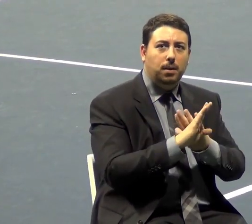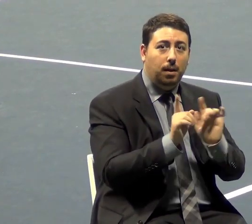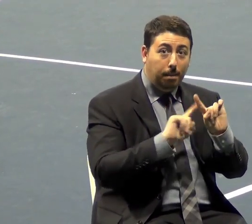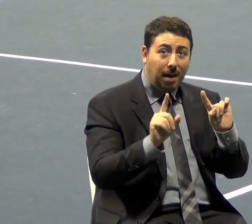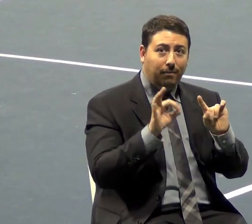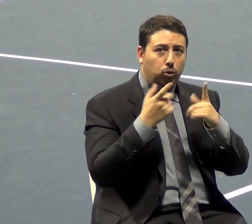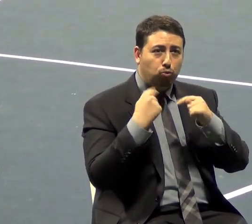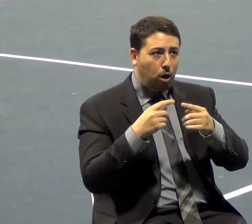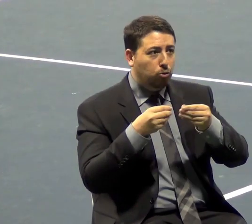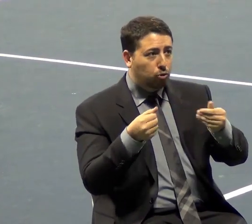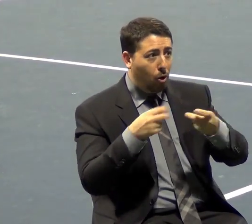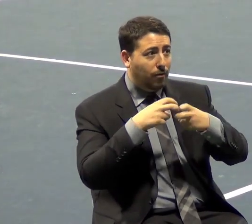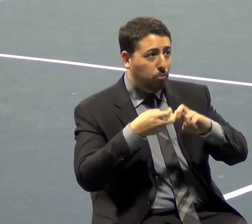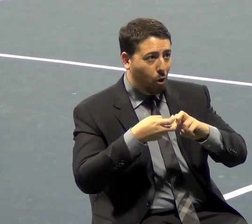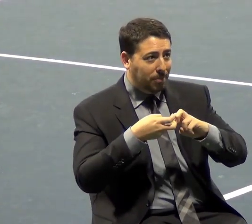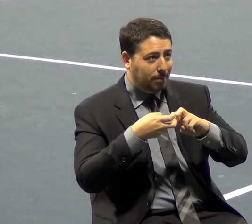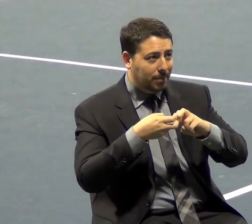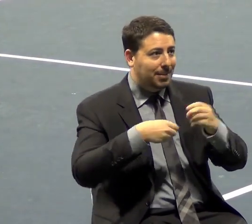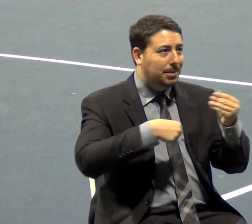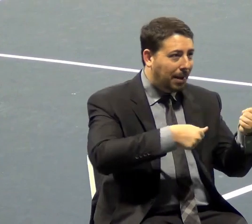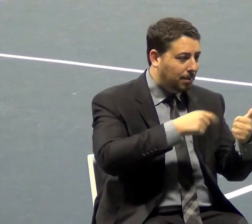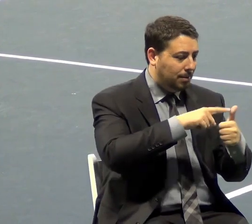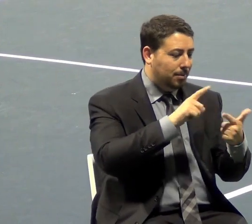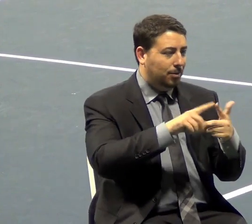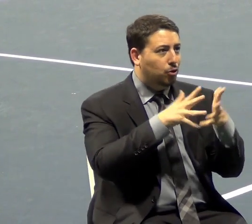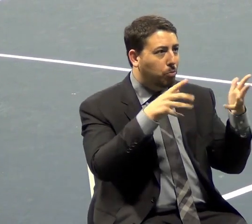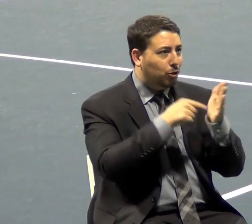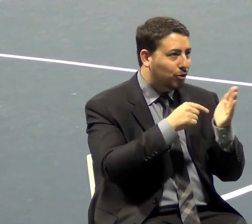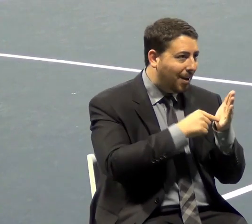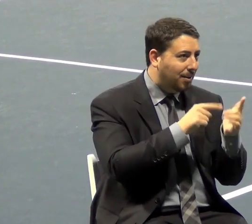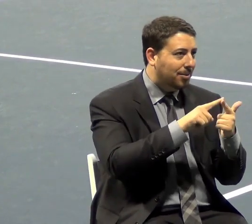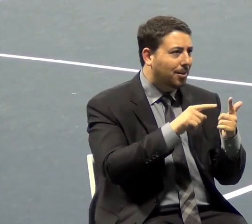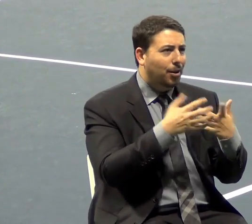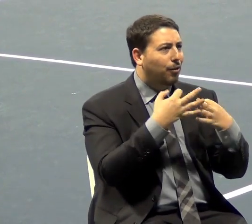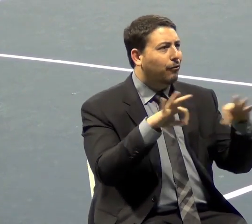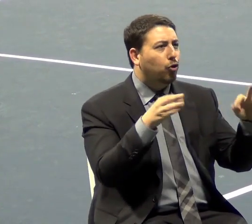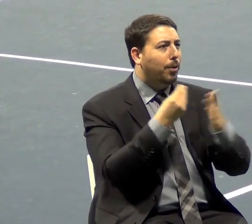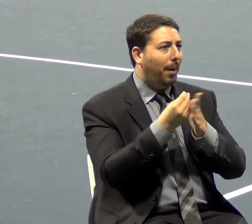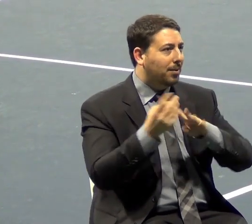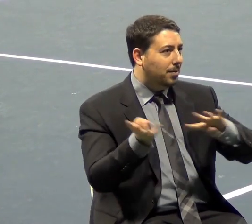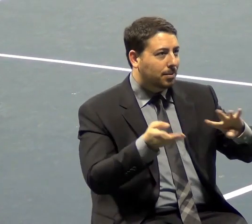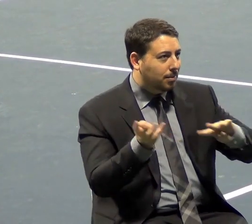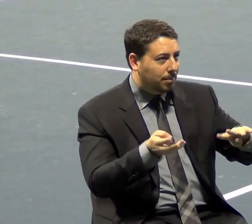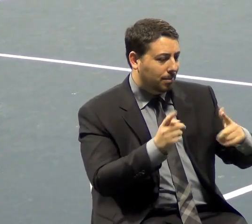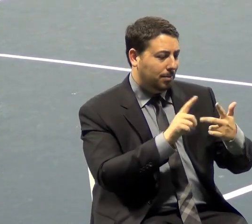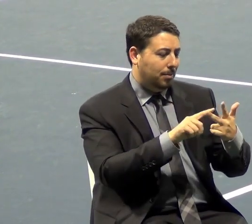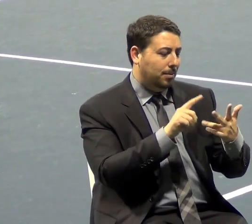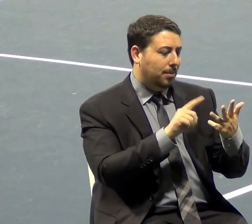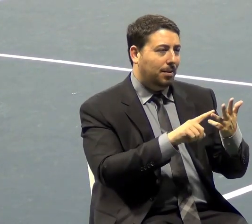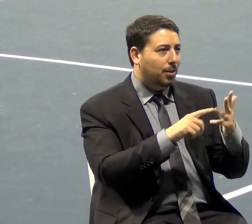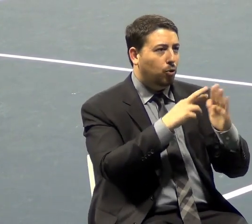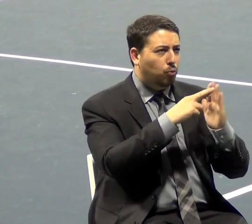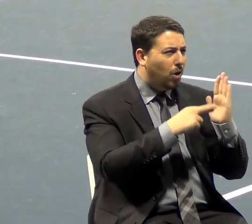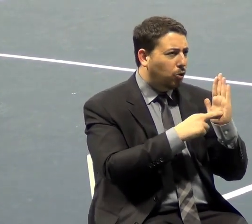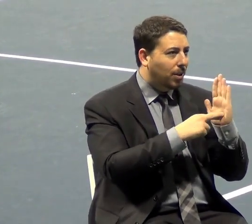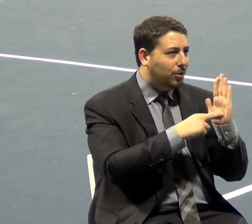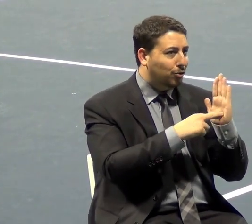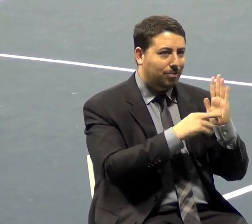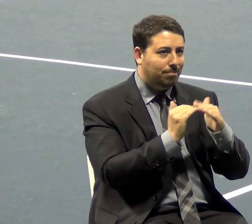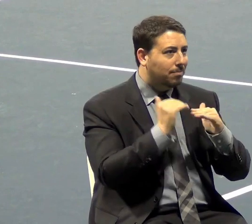of spending, too much debt, too much printing money, too much regulation, too much involvement, and then we have the